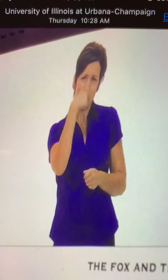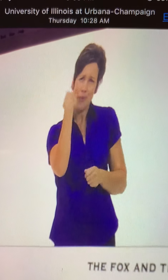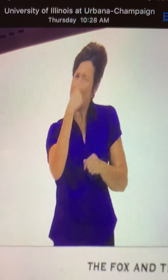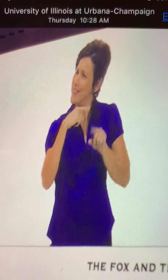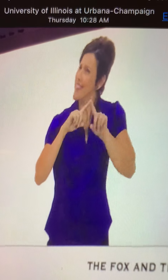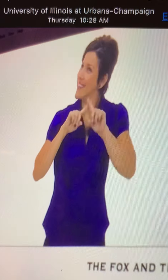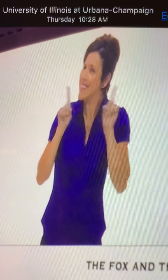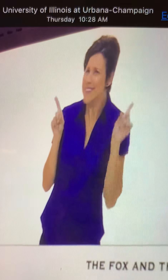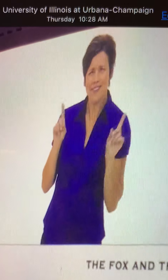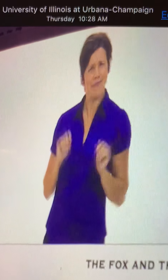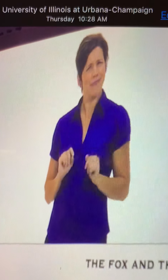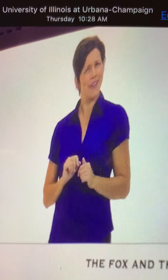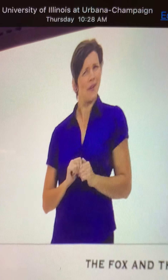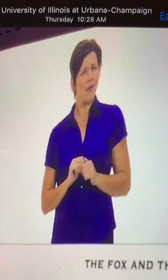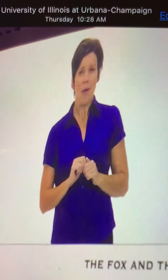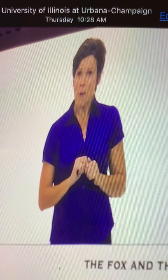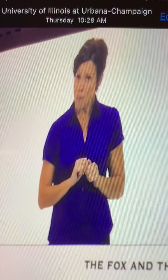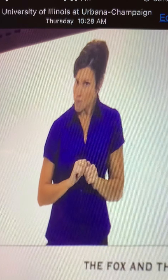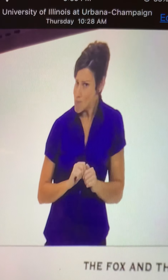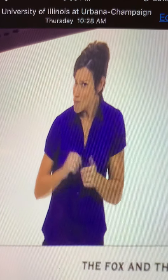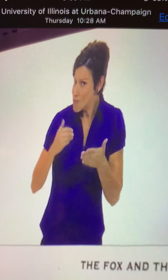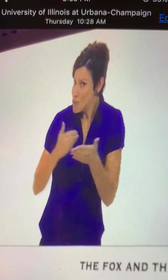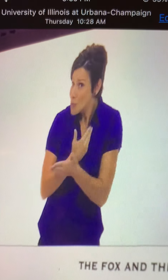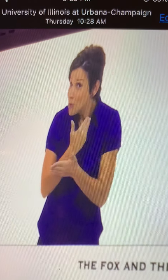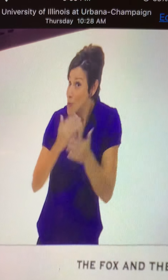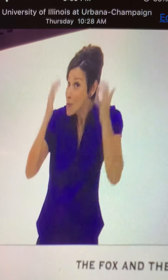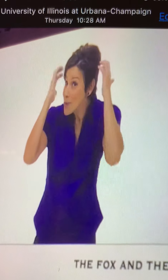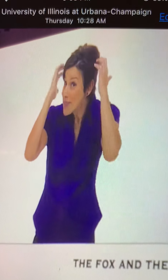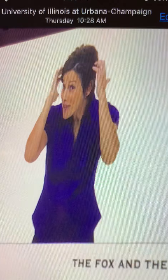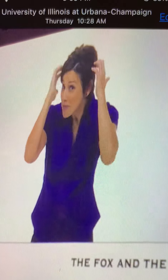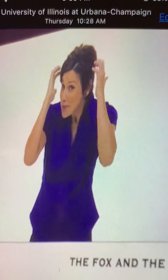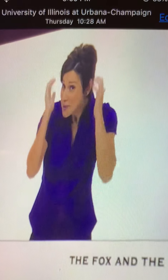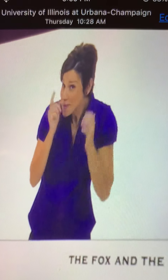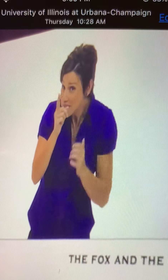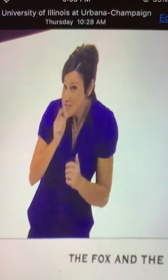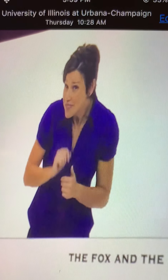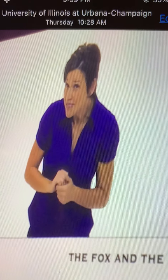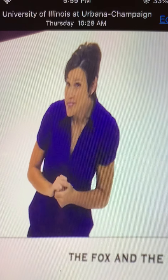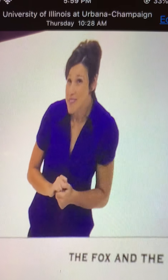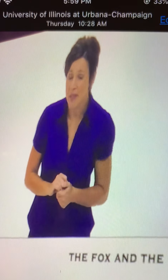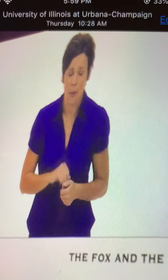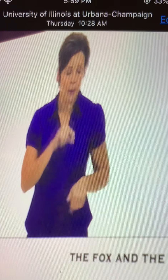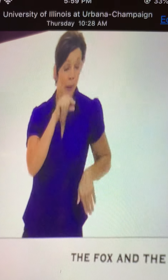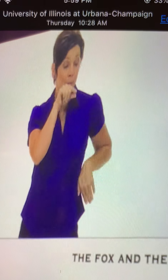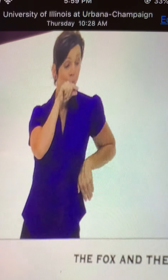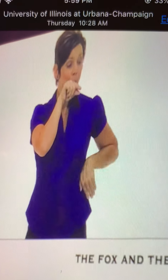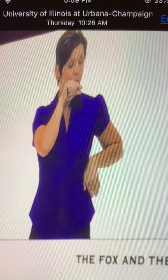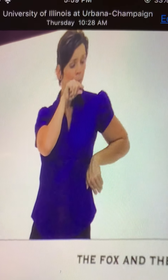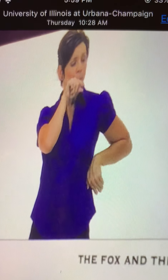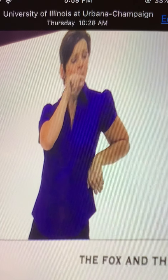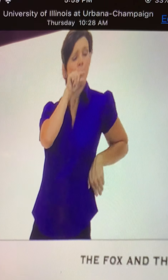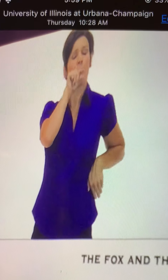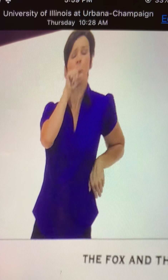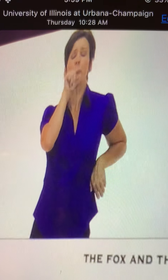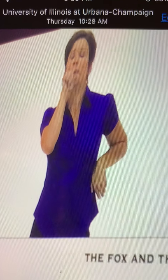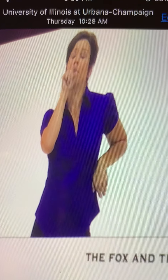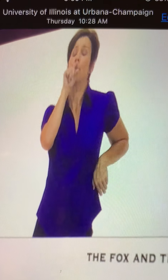and in terms of its overall effectiveness and just general versatility, I'd choose the stock MP5 with different attachments over the MP5K